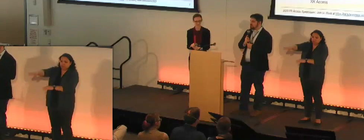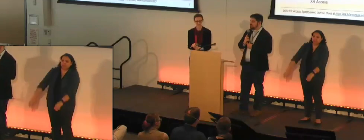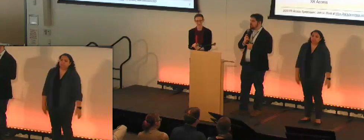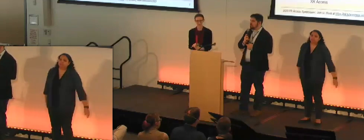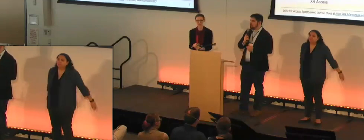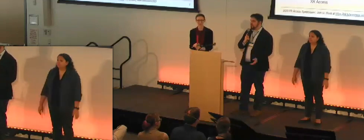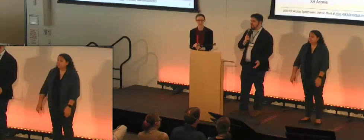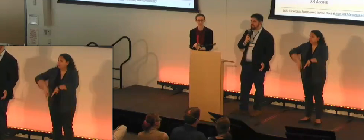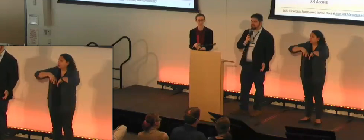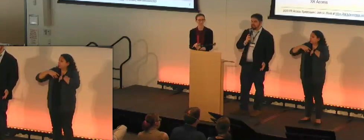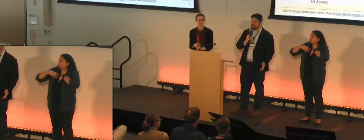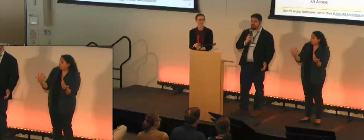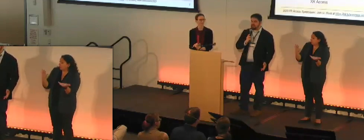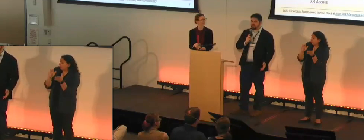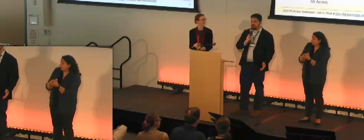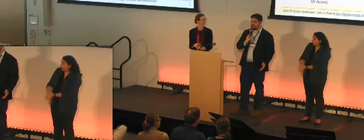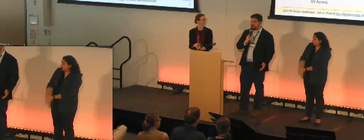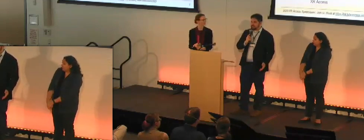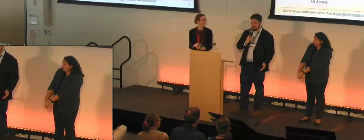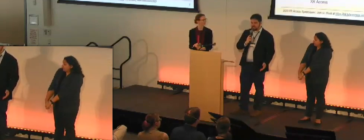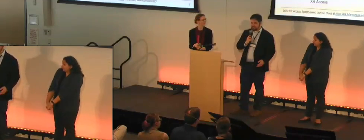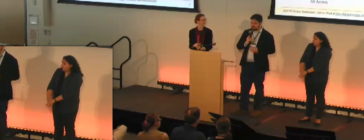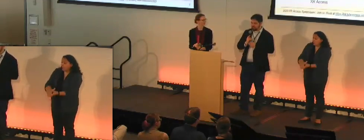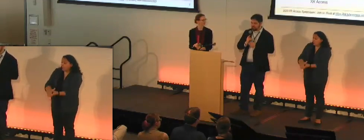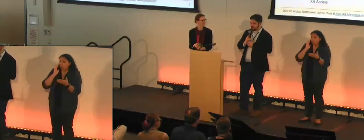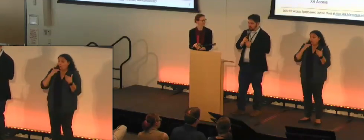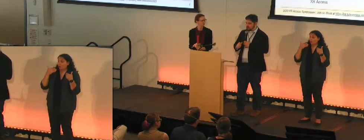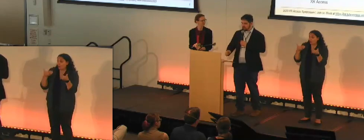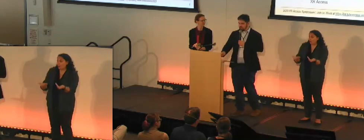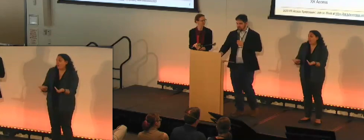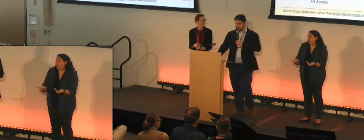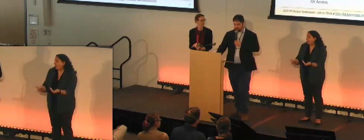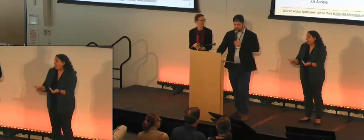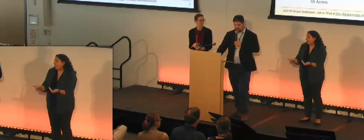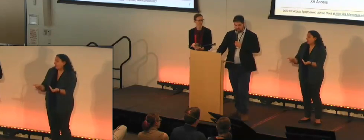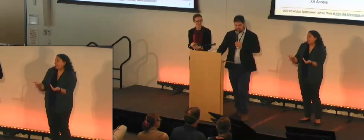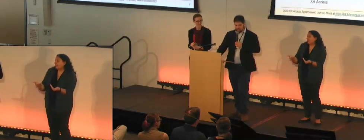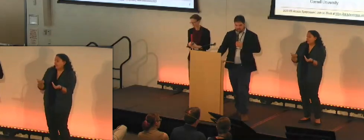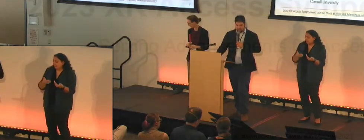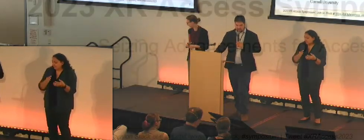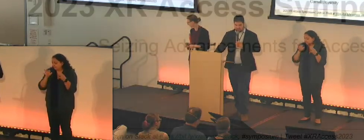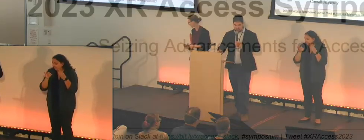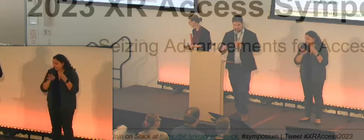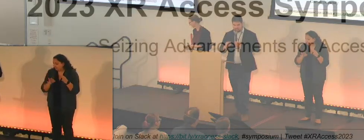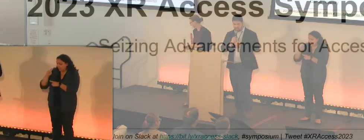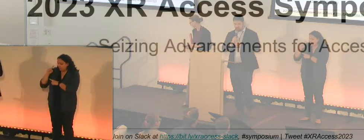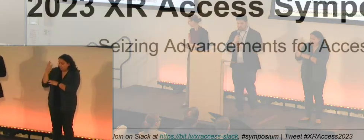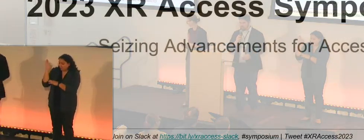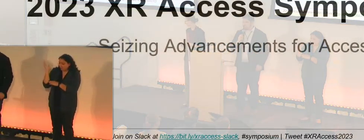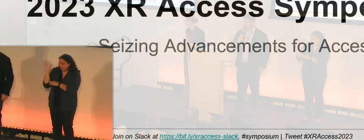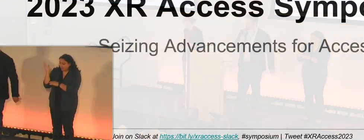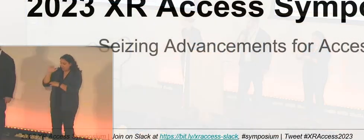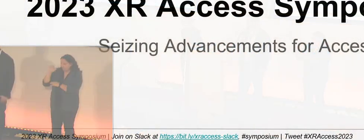So with that, I'm going to go ahead and pass it to our first speakers of the day, Jasmine Collins and